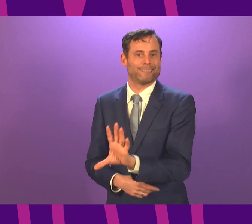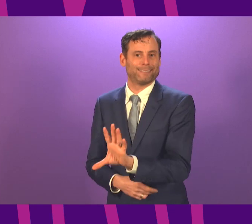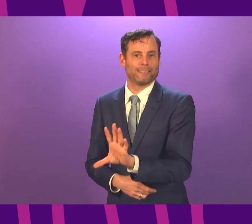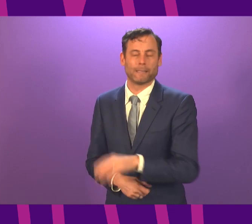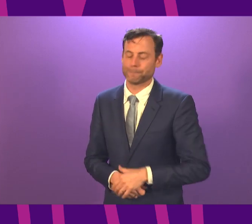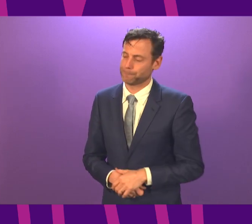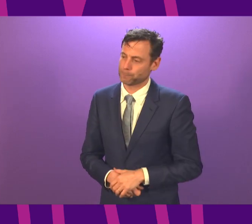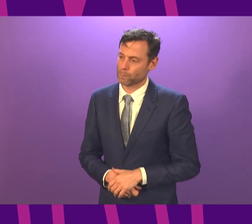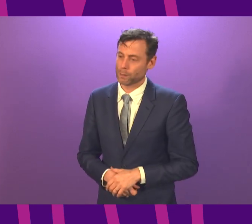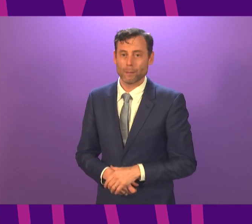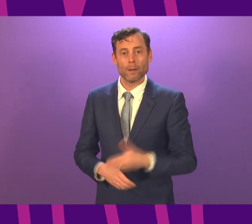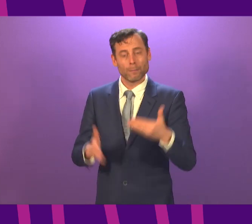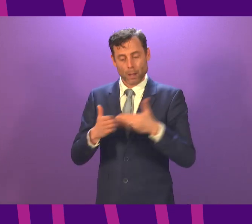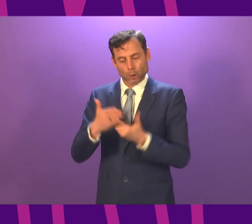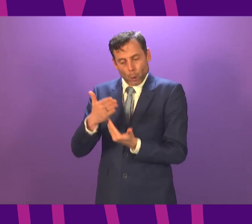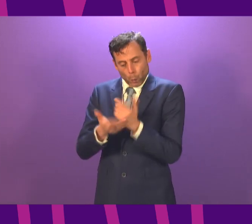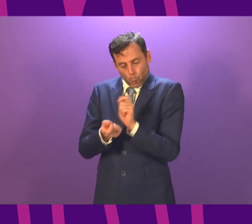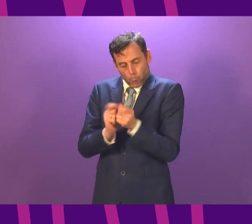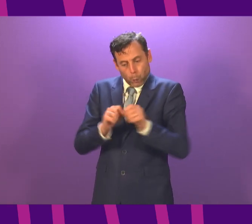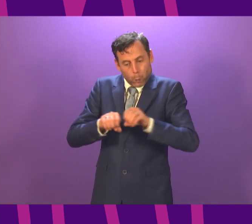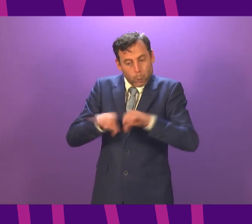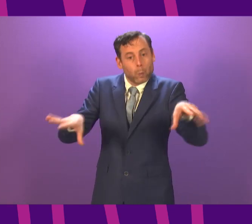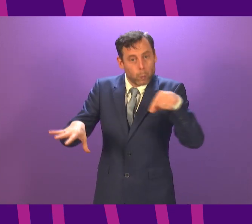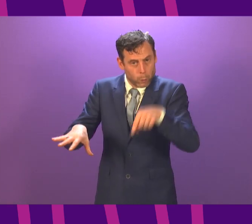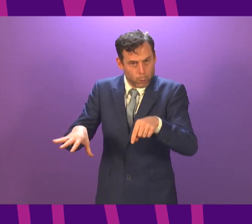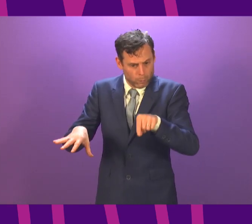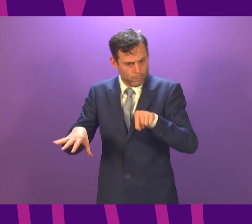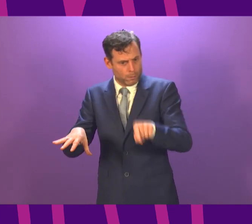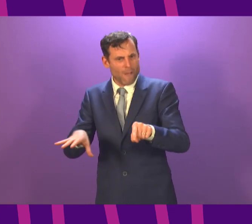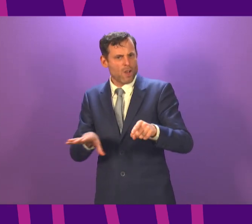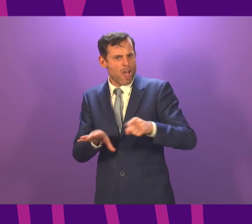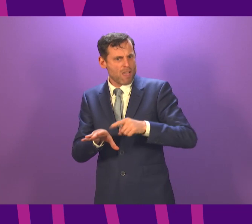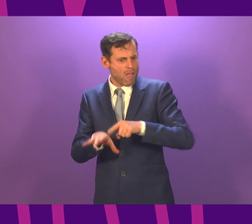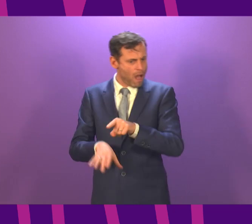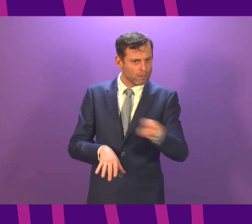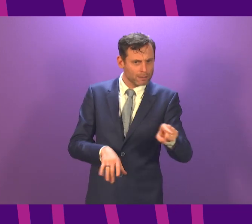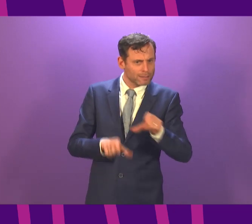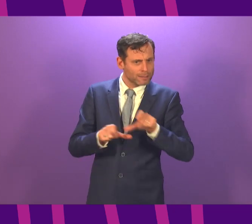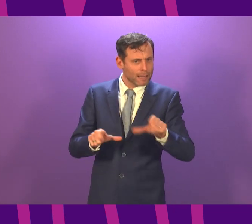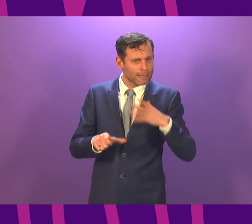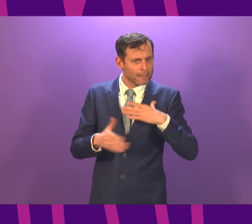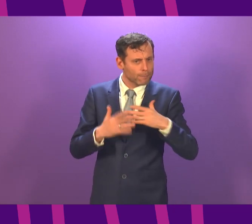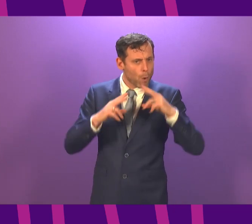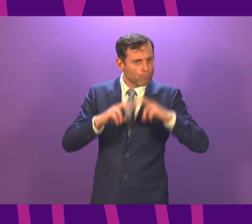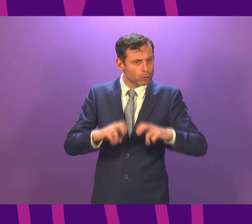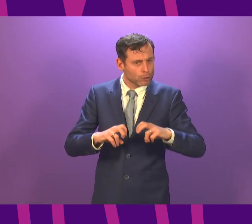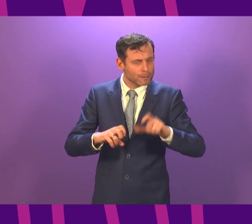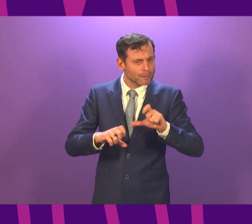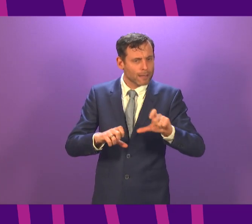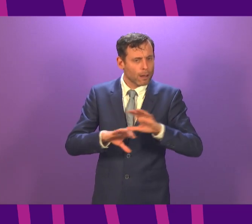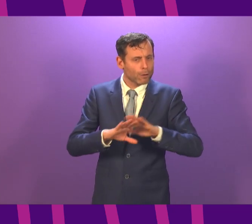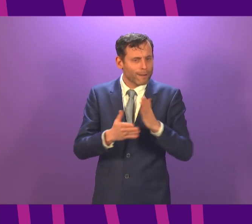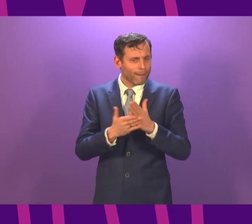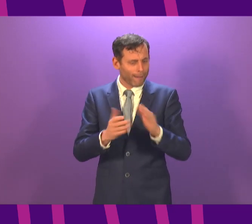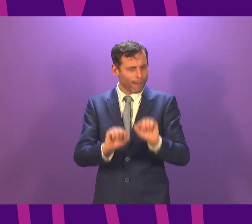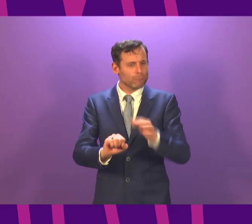uncertainty about the impact of the new variant on transmission amongst young people. We therefore have to adopt a cautious